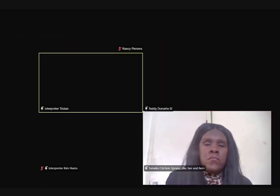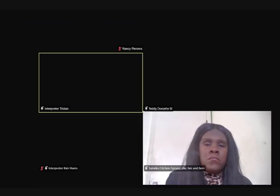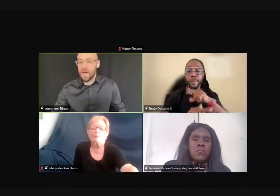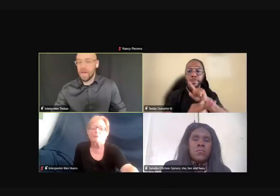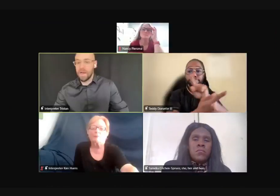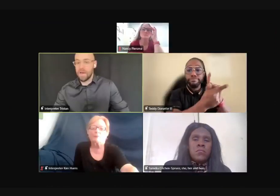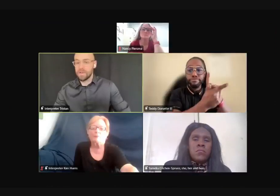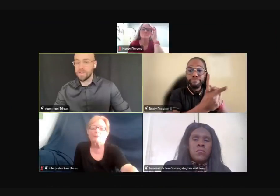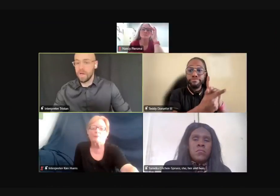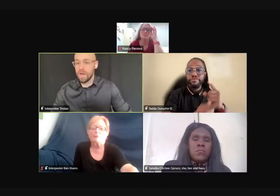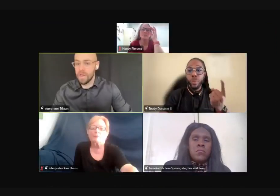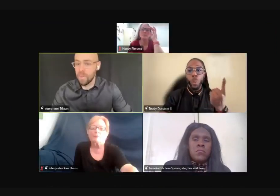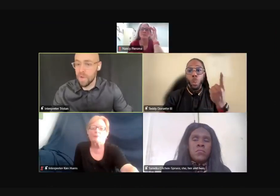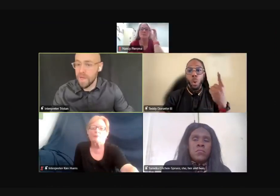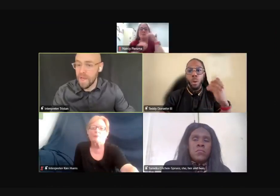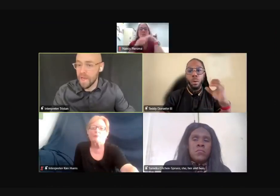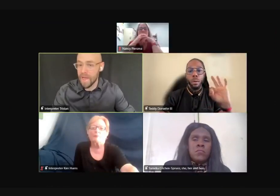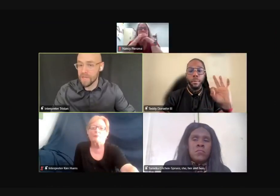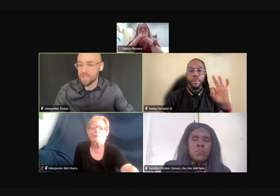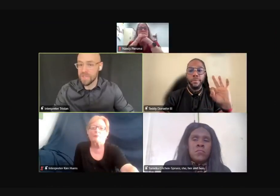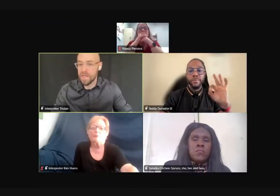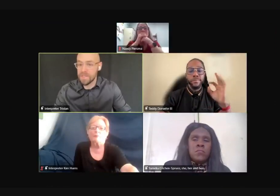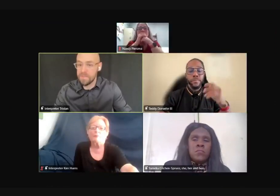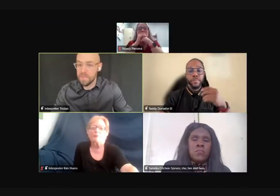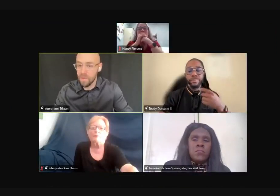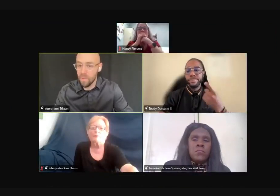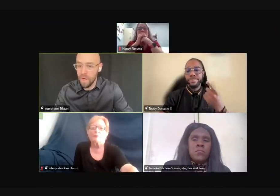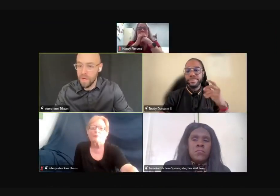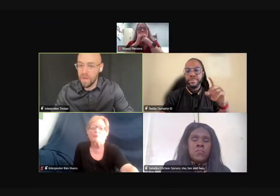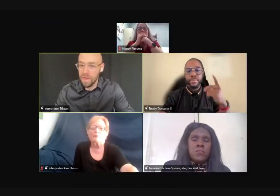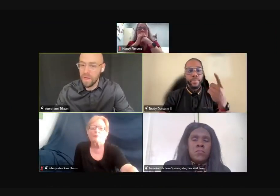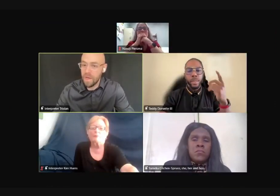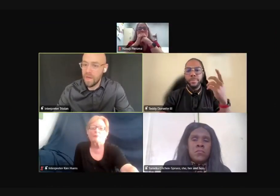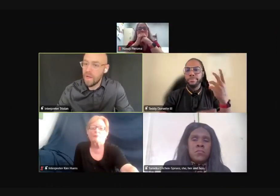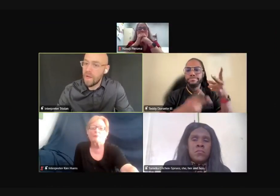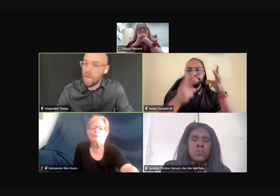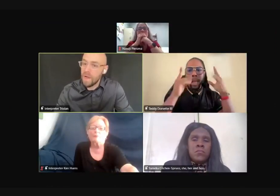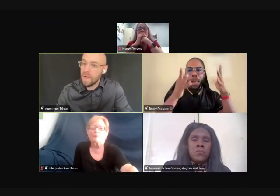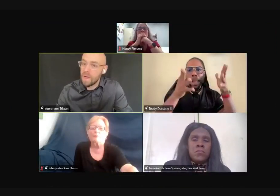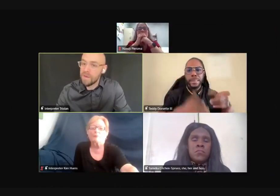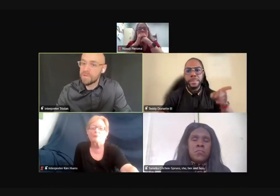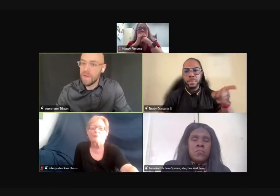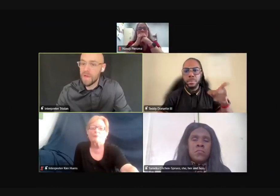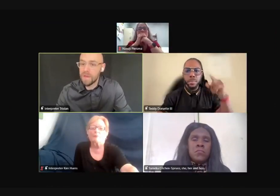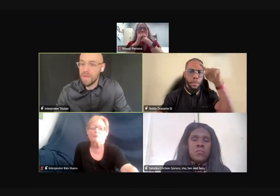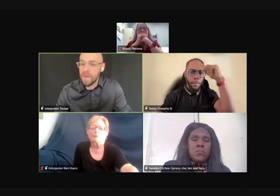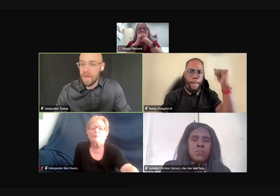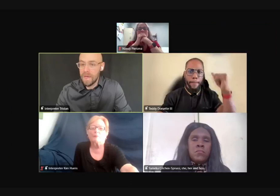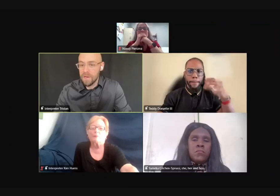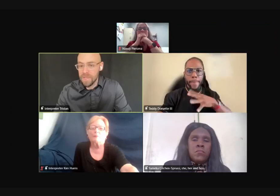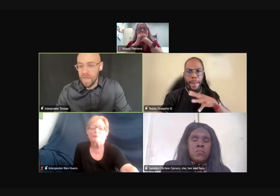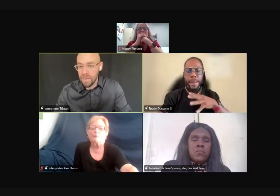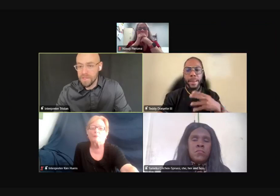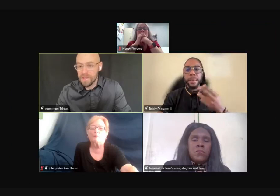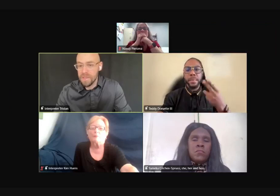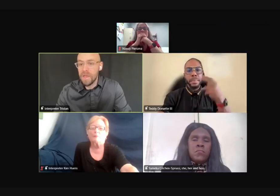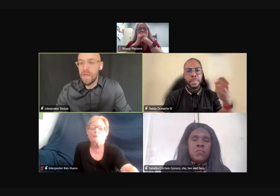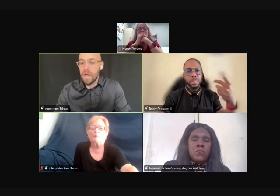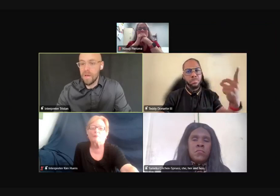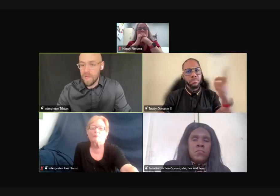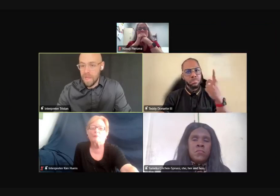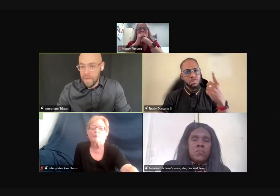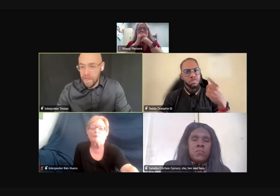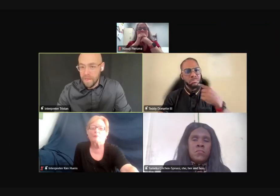look for employment at a hair salon. And one day, actually, I did meet one of a hair stylist,